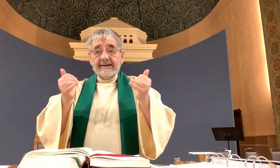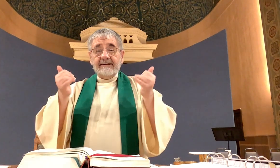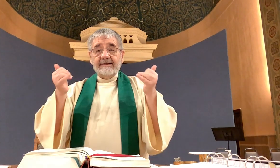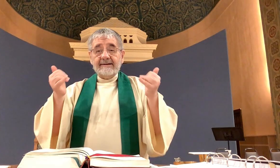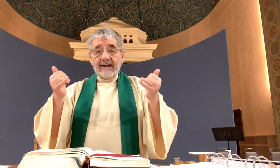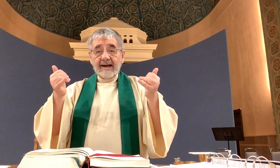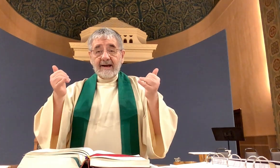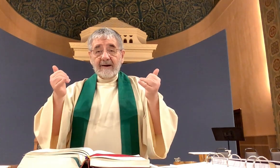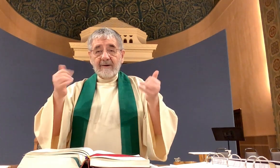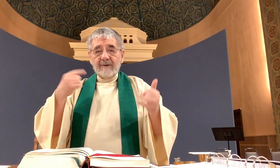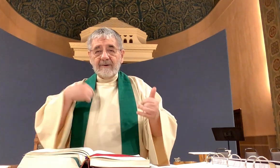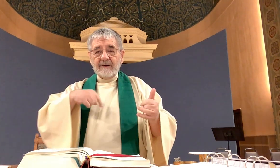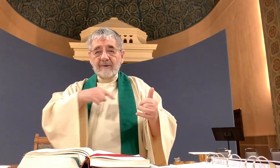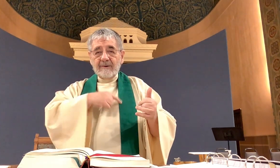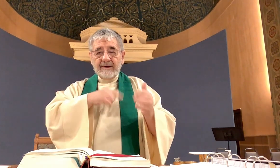Let us pray.